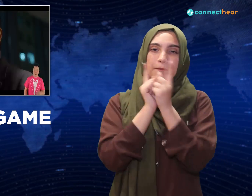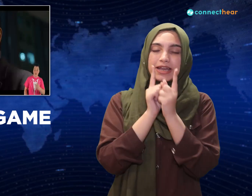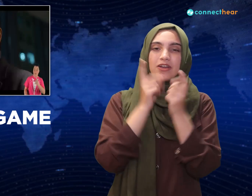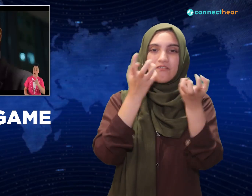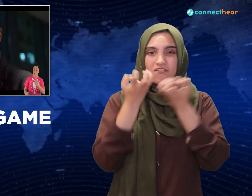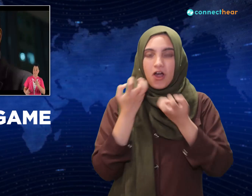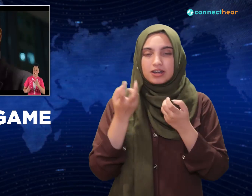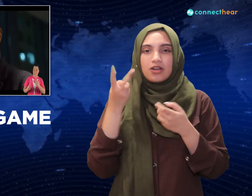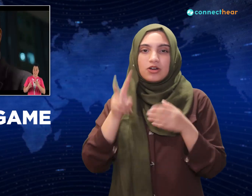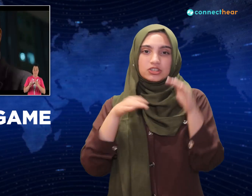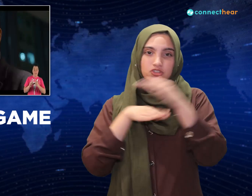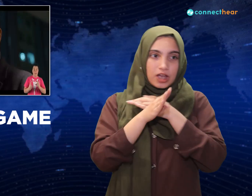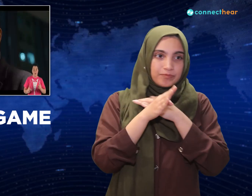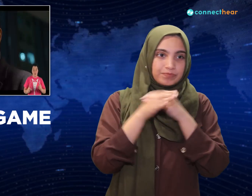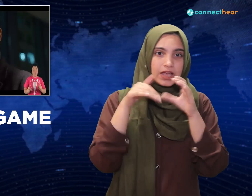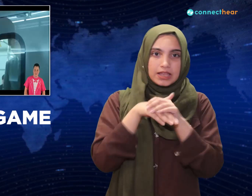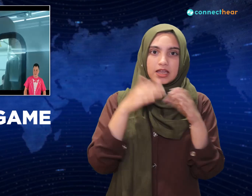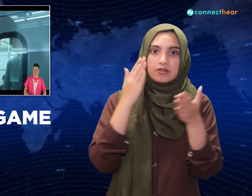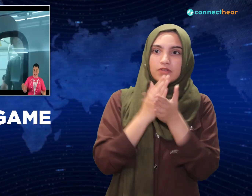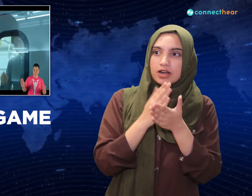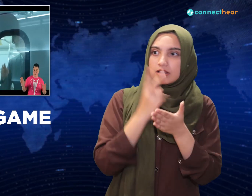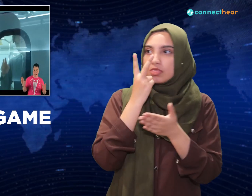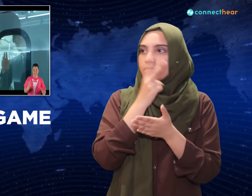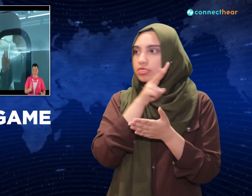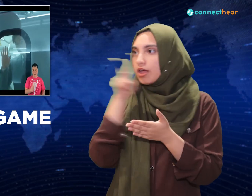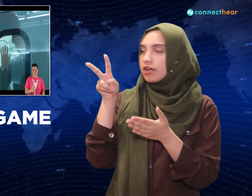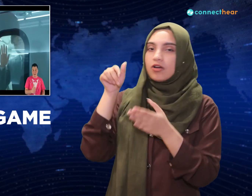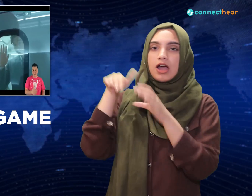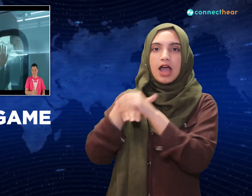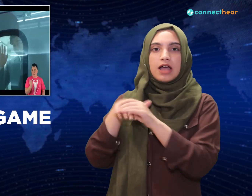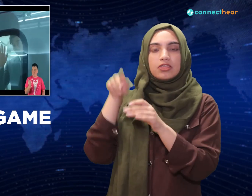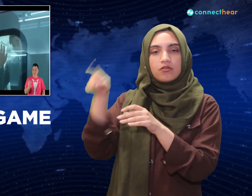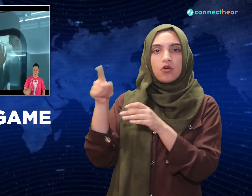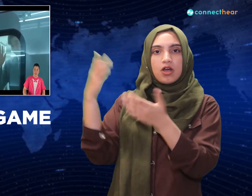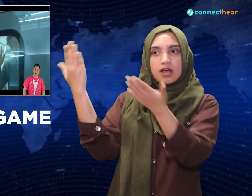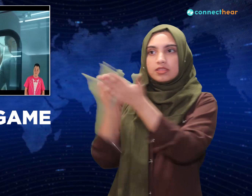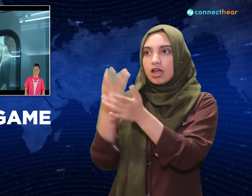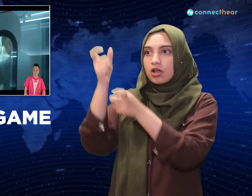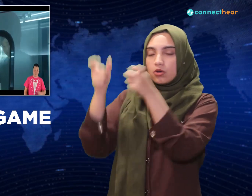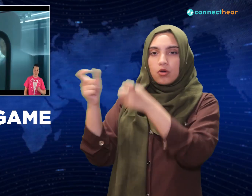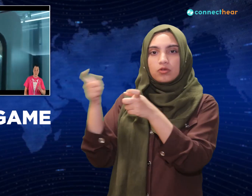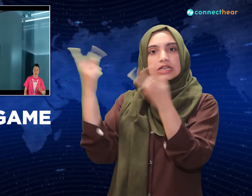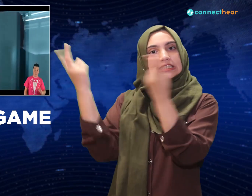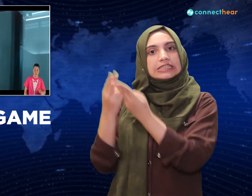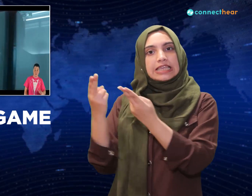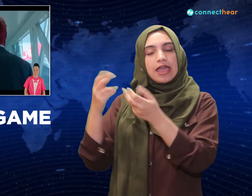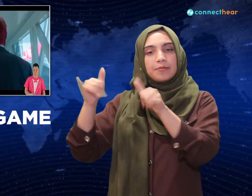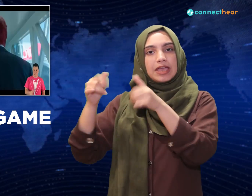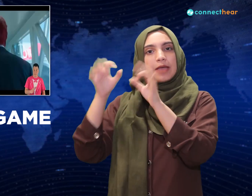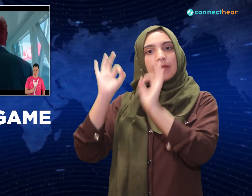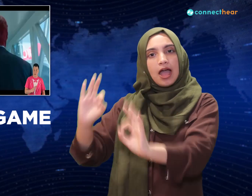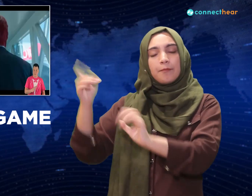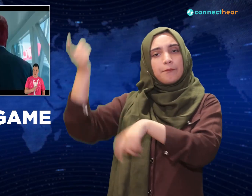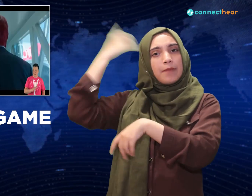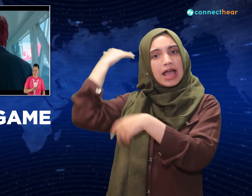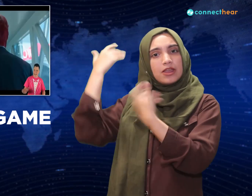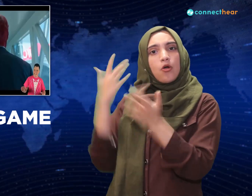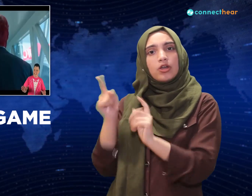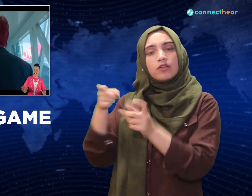front man's gonna keep it going. They're like hey man, take the money and live your life, leave us alone. But Gyeon does not get